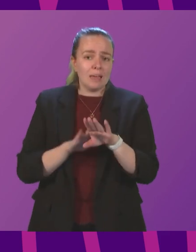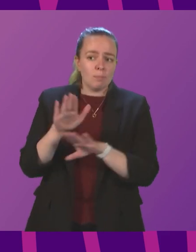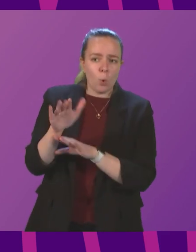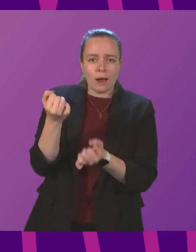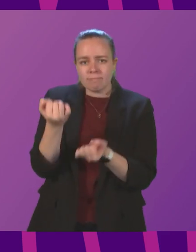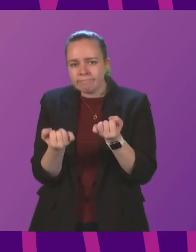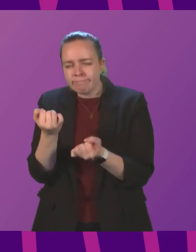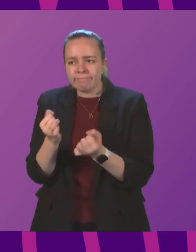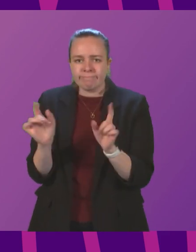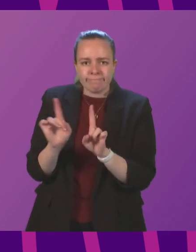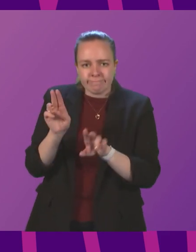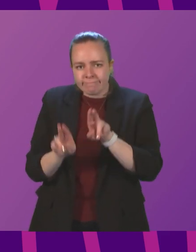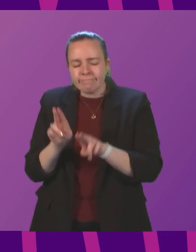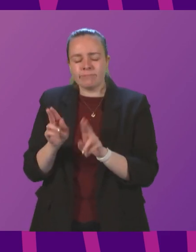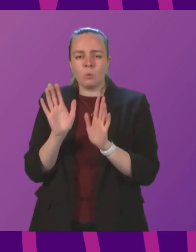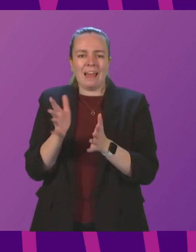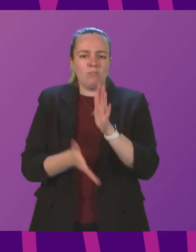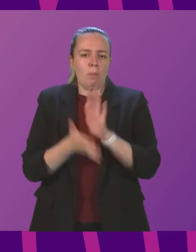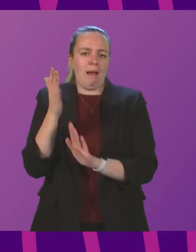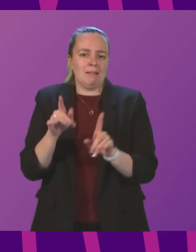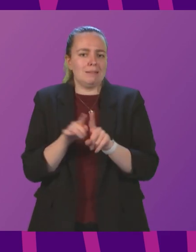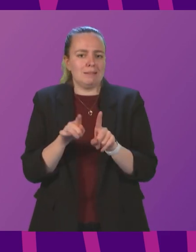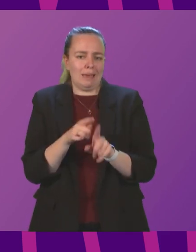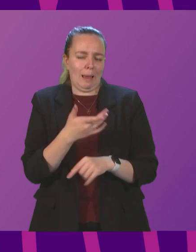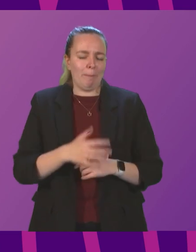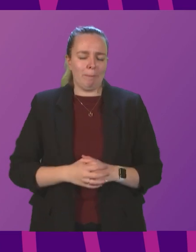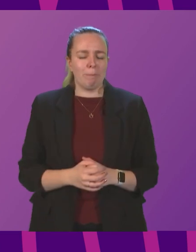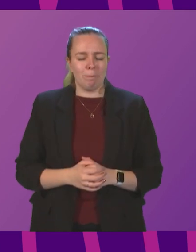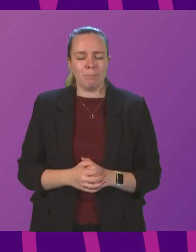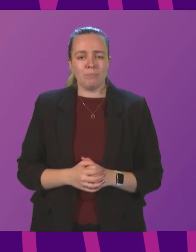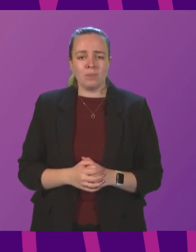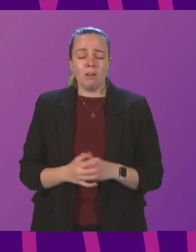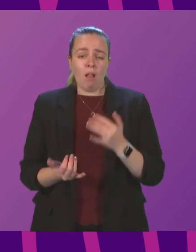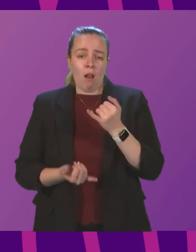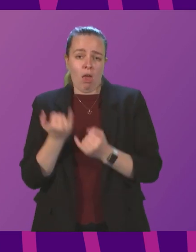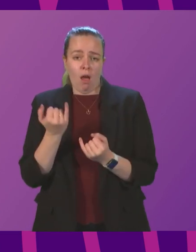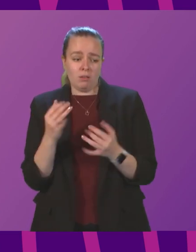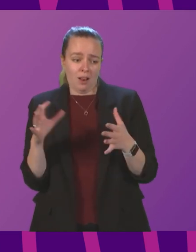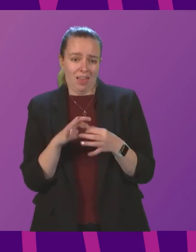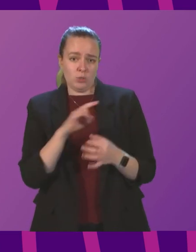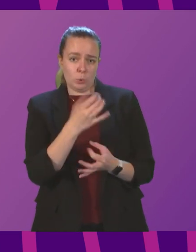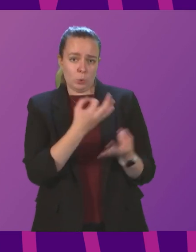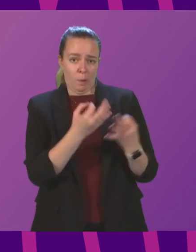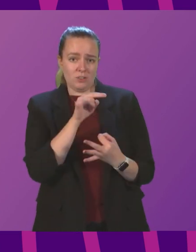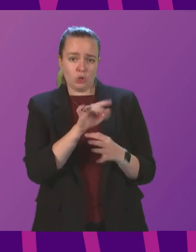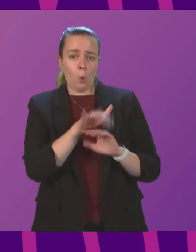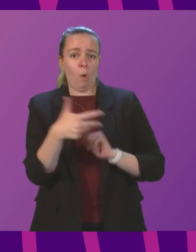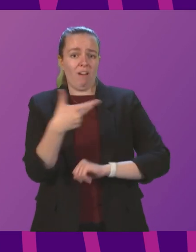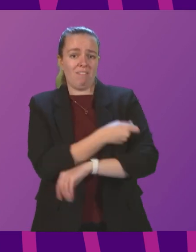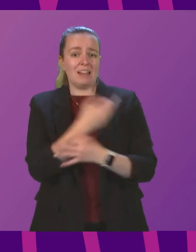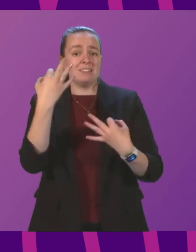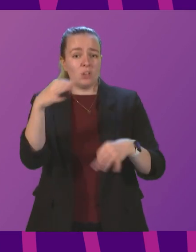would be it would have to pass that test as well. And lastly, in relation to the question of vaccine